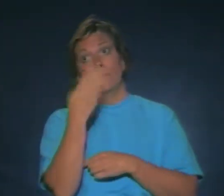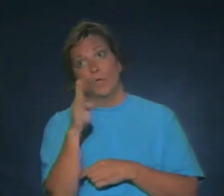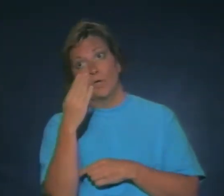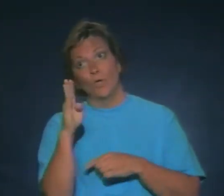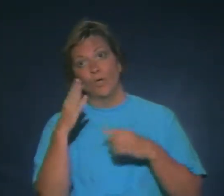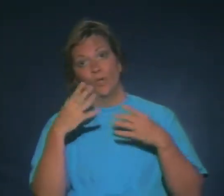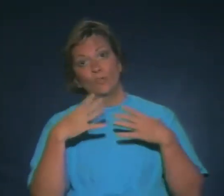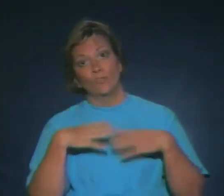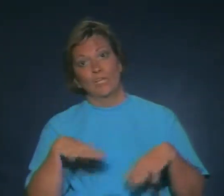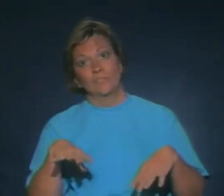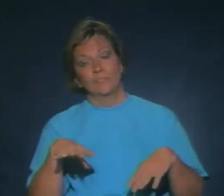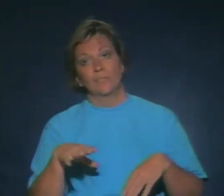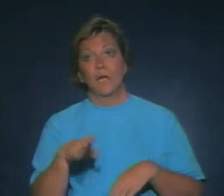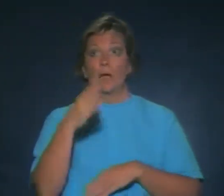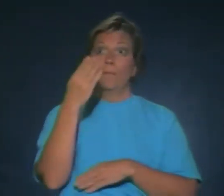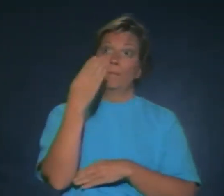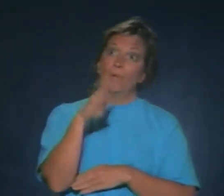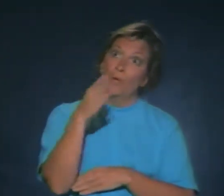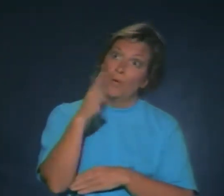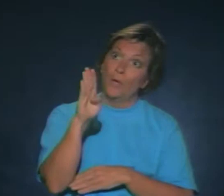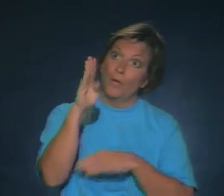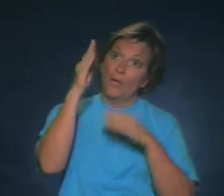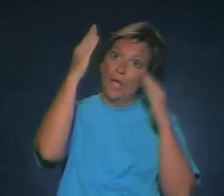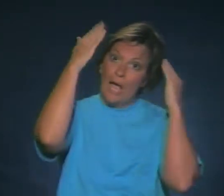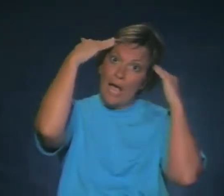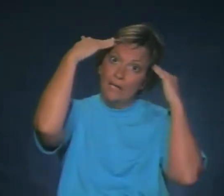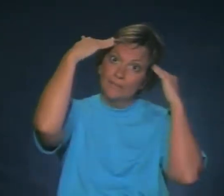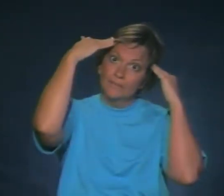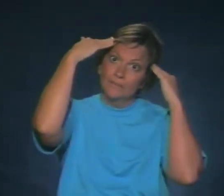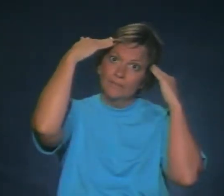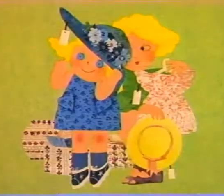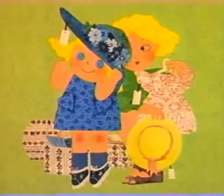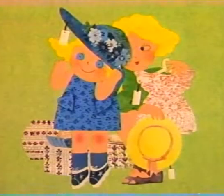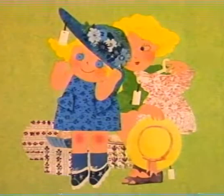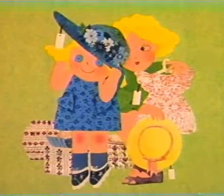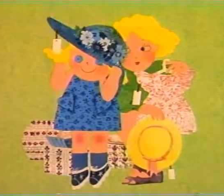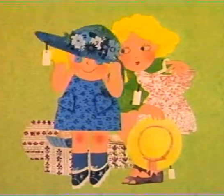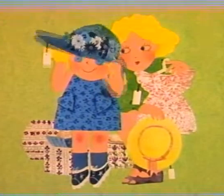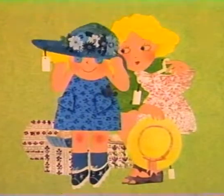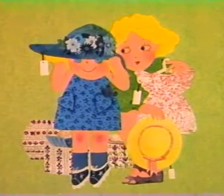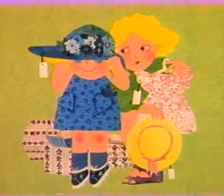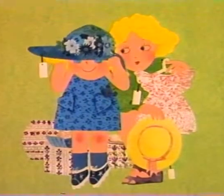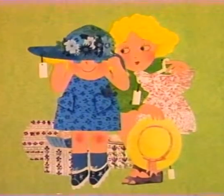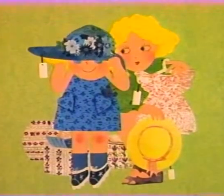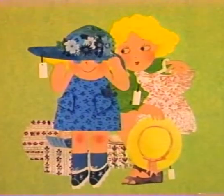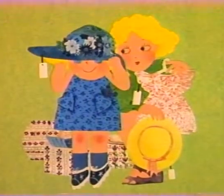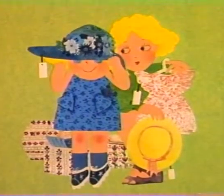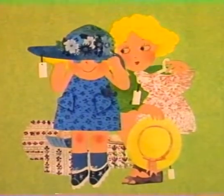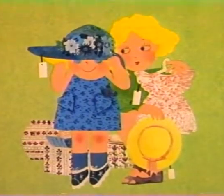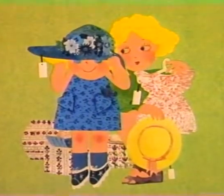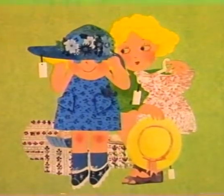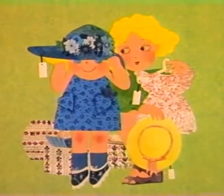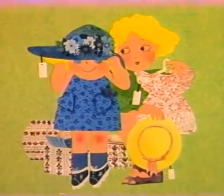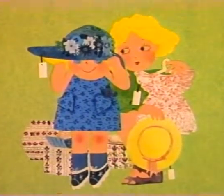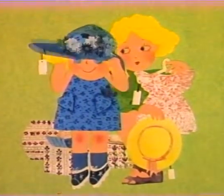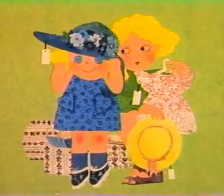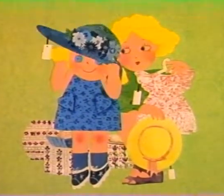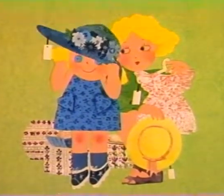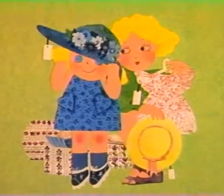dresses and blue hats. She wants blue dresses. She wants blue